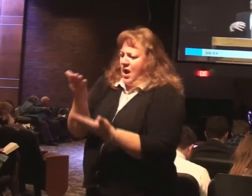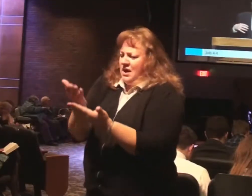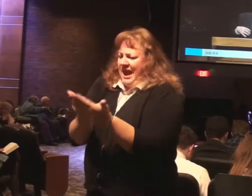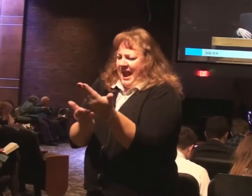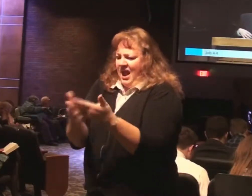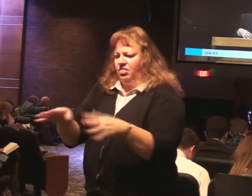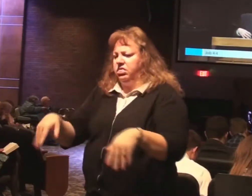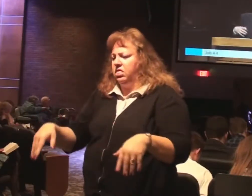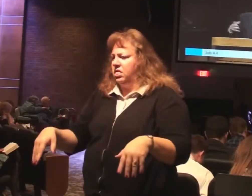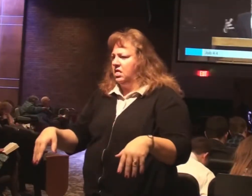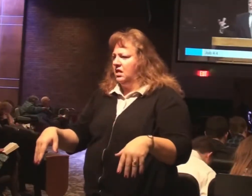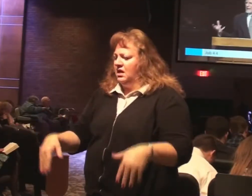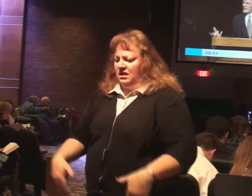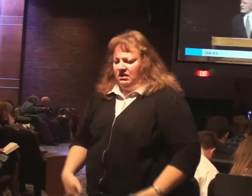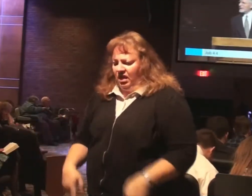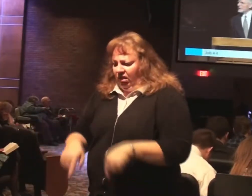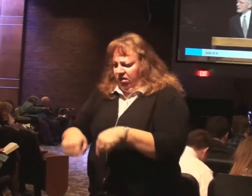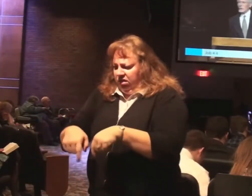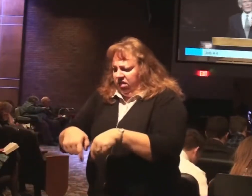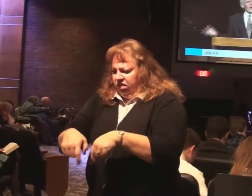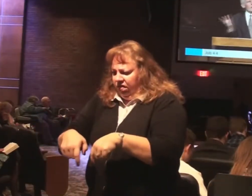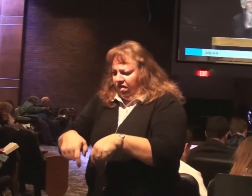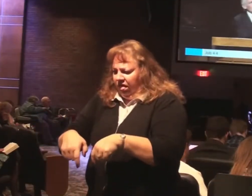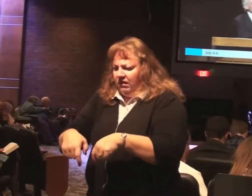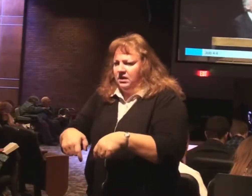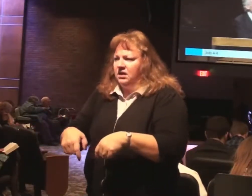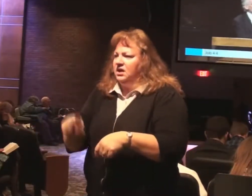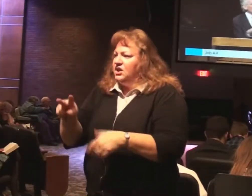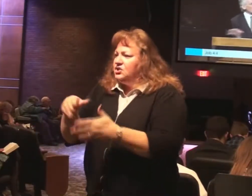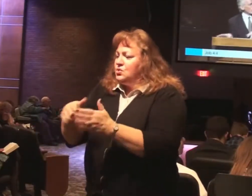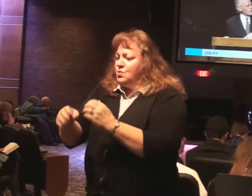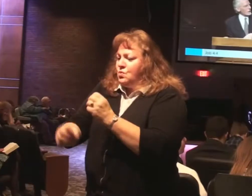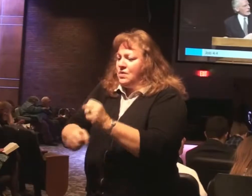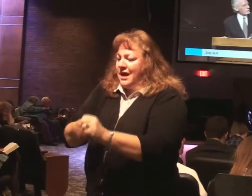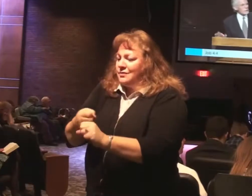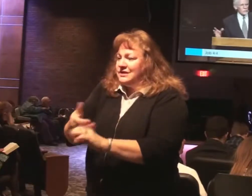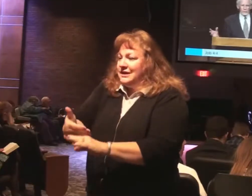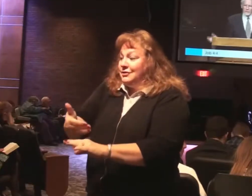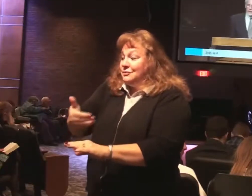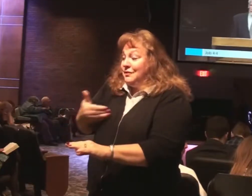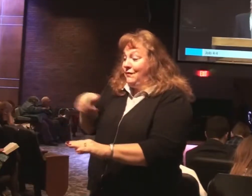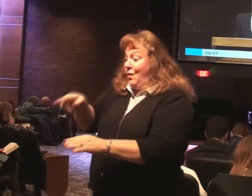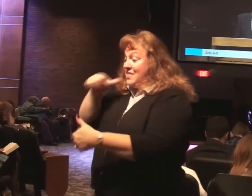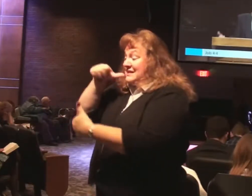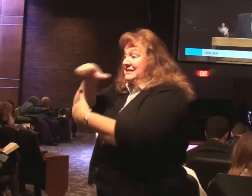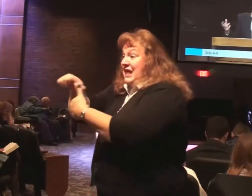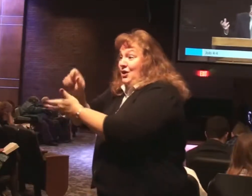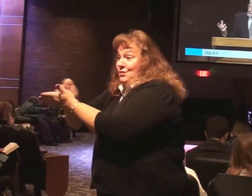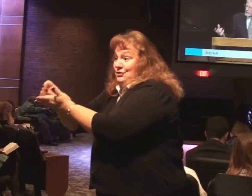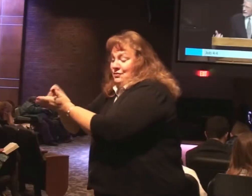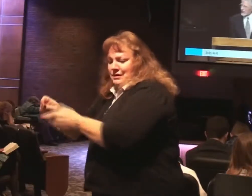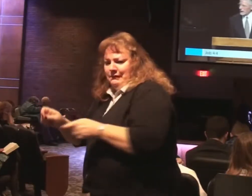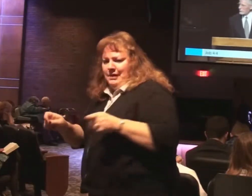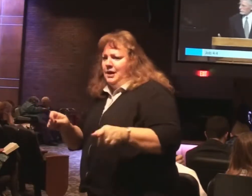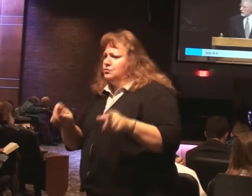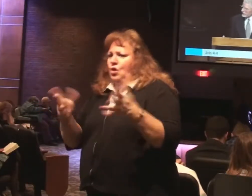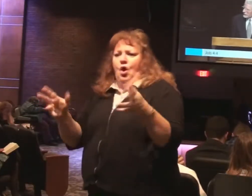the feeble knees. 2,000 years before the letter to the Hebrews was written. That was being used as an idiom of picture.